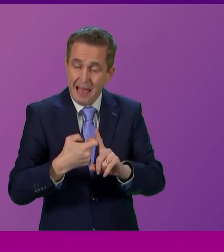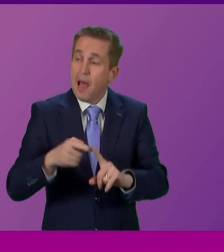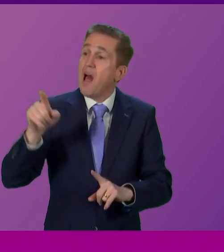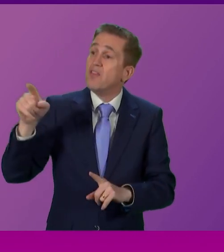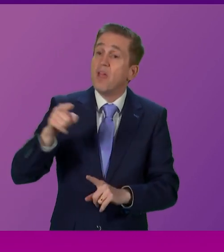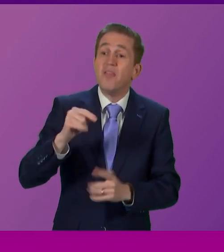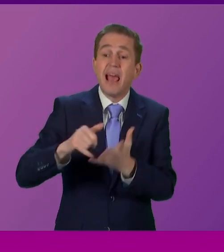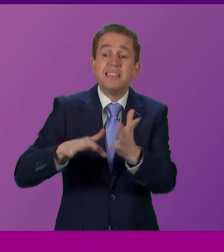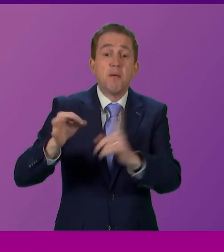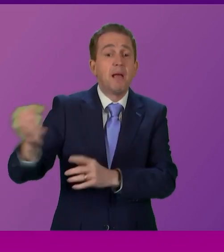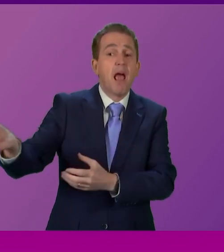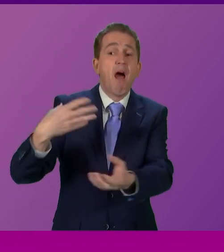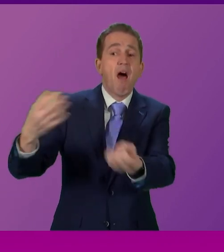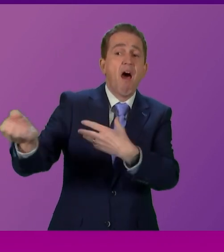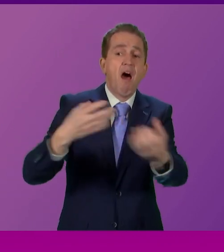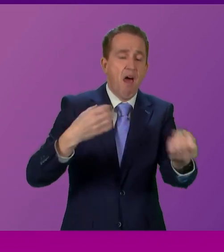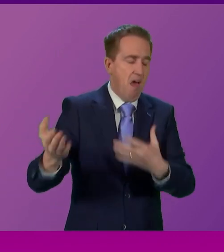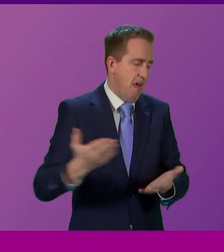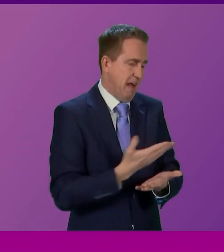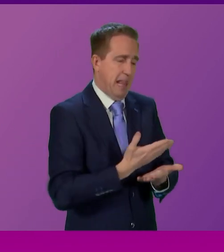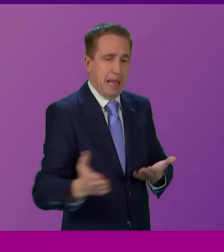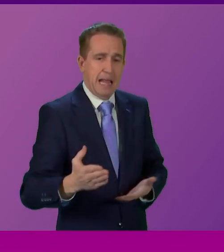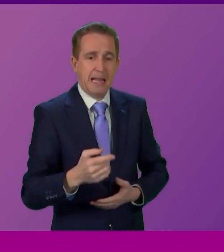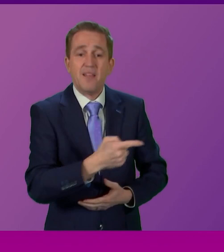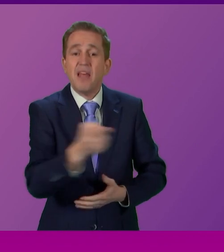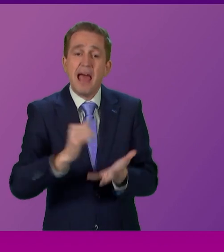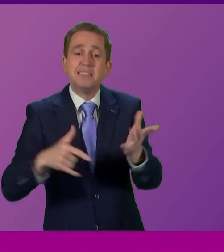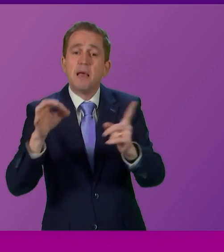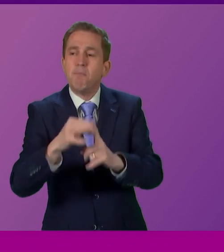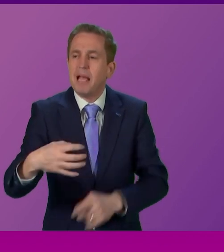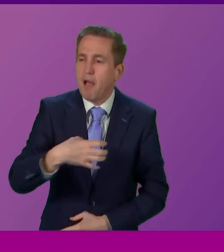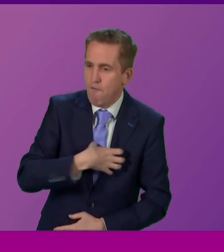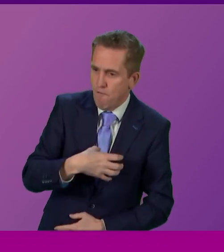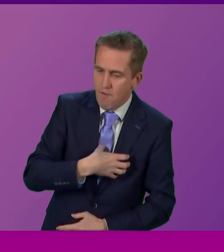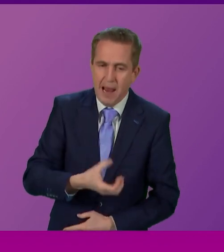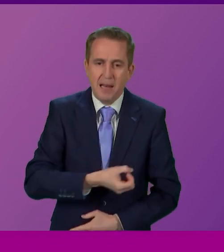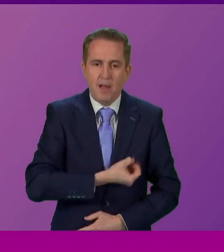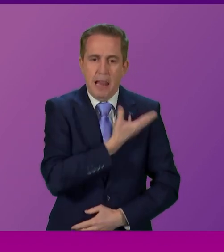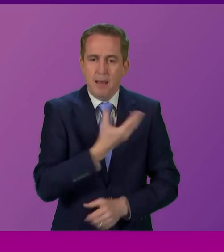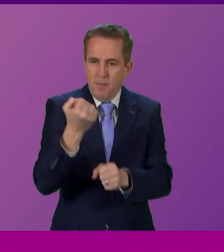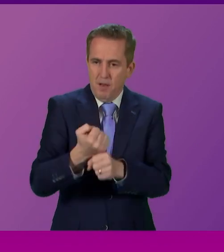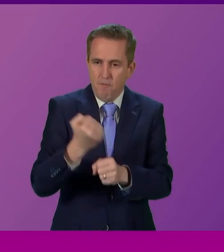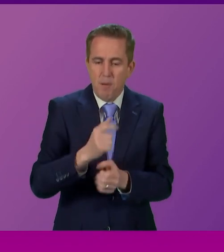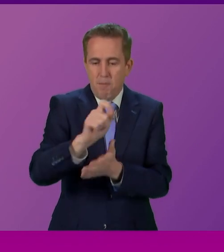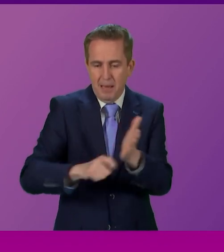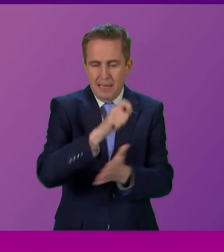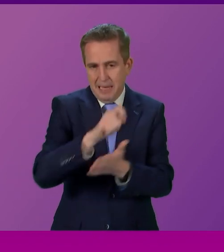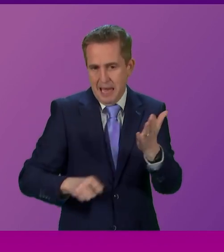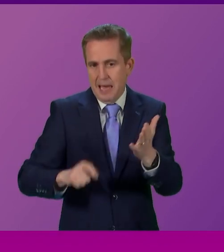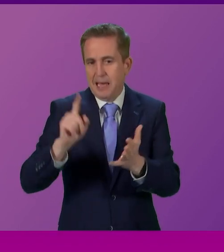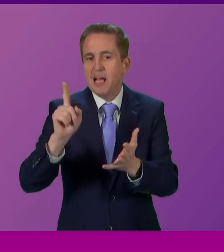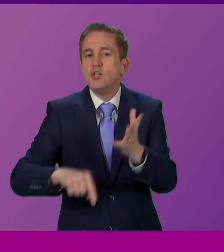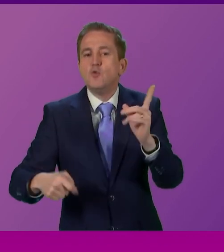derision from the SNP benches show that they are afraid of a Labour Government being elected at the UK